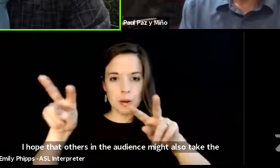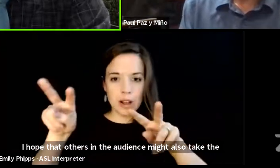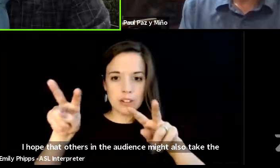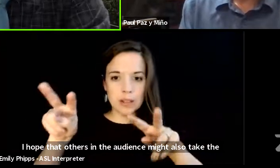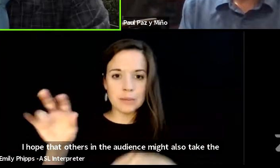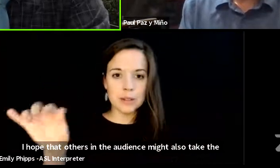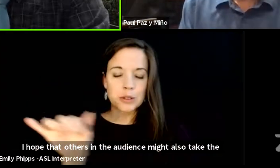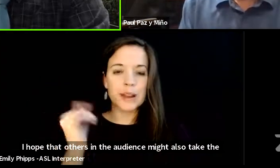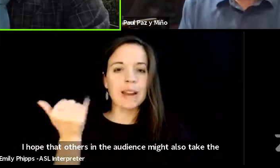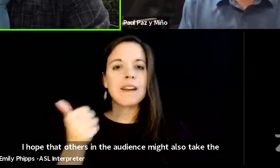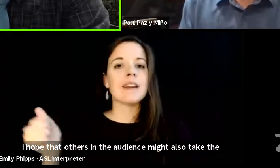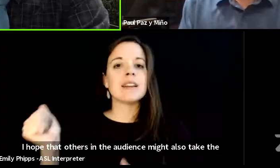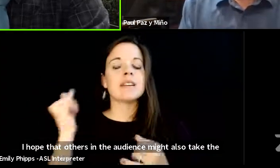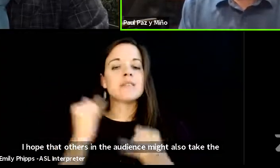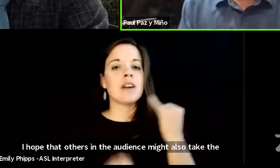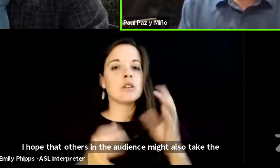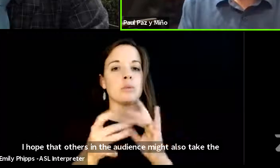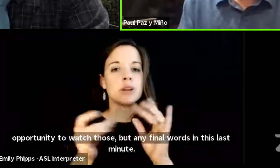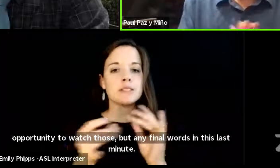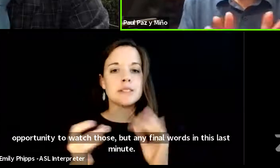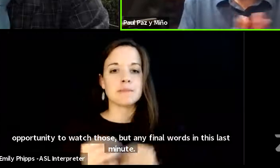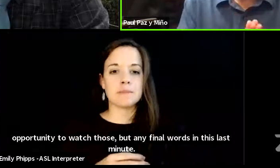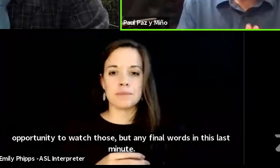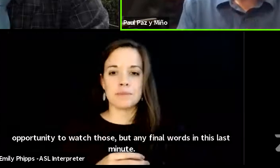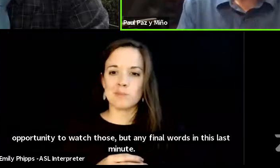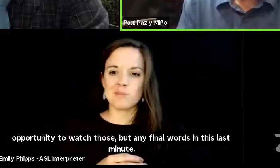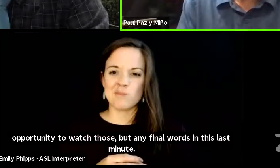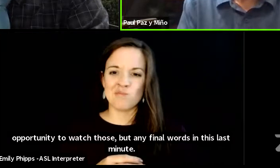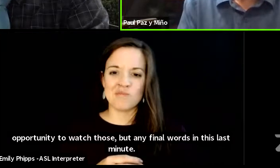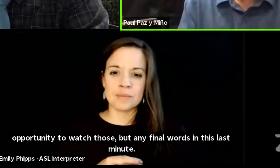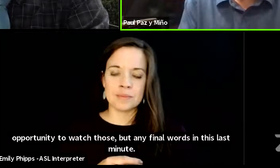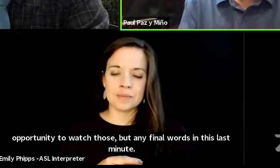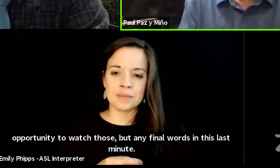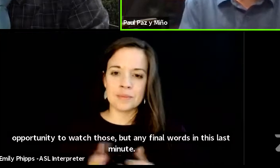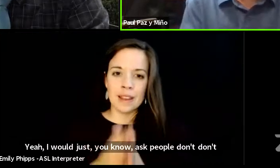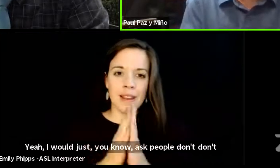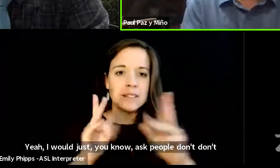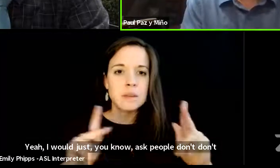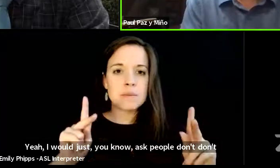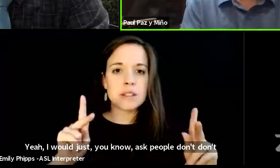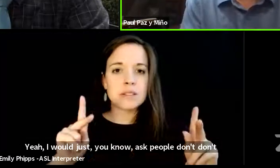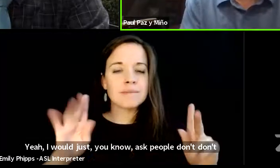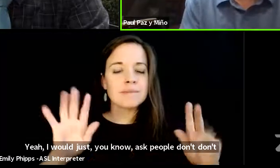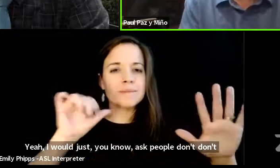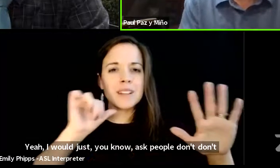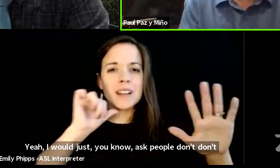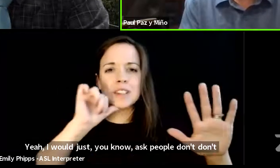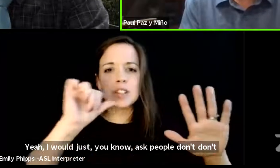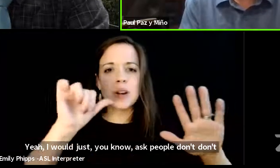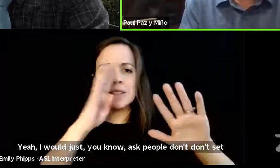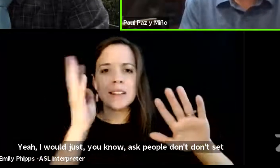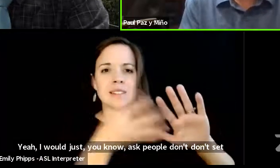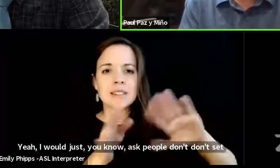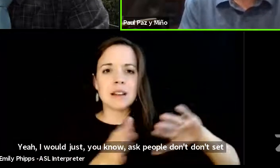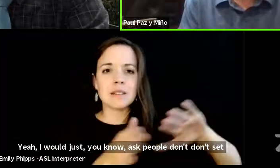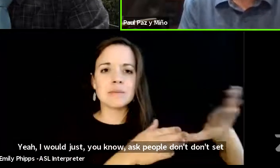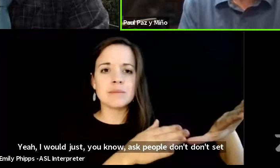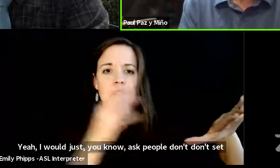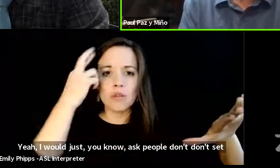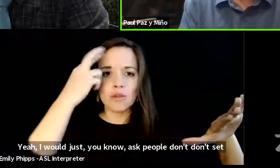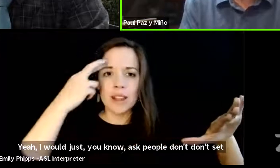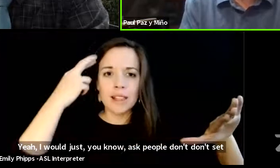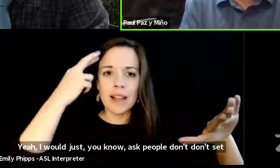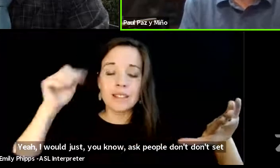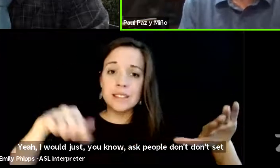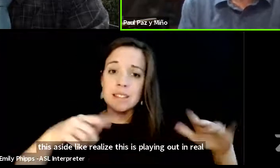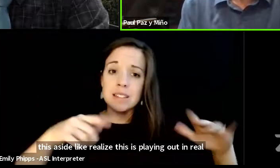final words in this last minute yeah i would just you know ask people don't don't set this aside like realize this is playing out in real